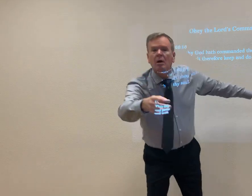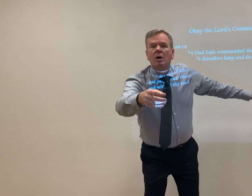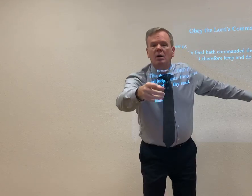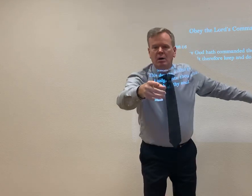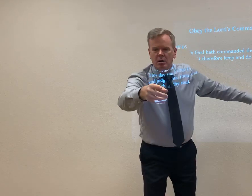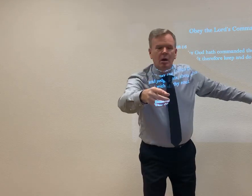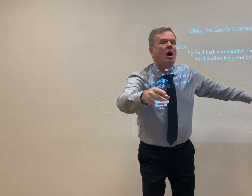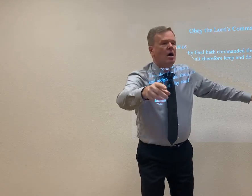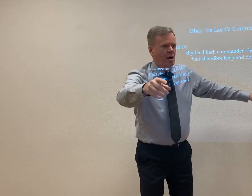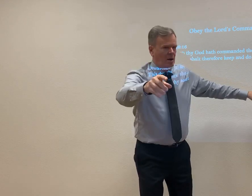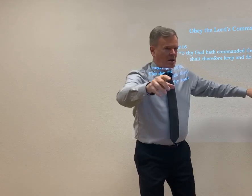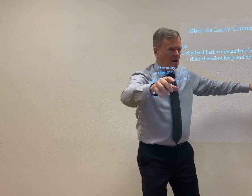this is referring to?